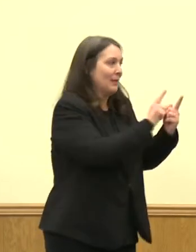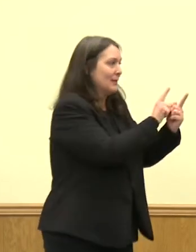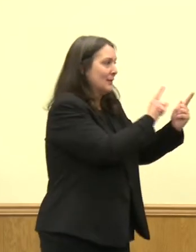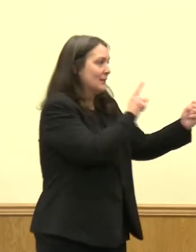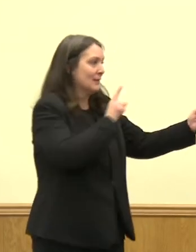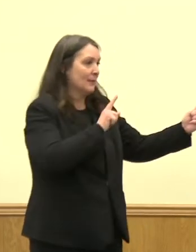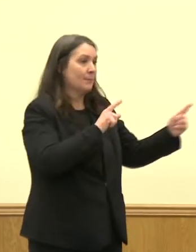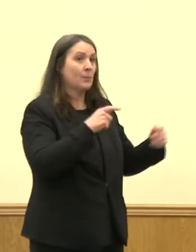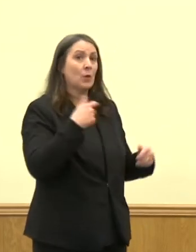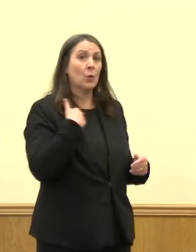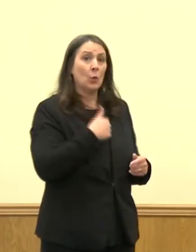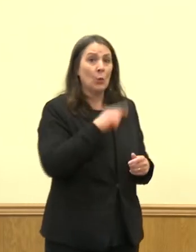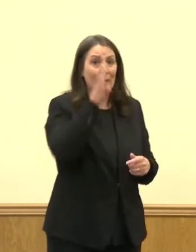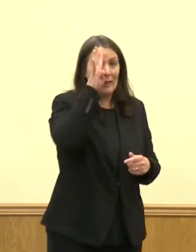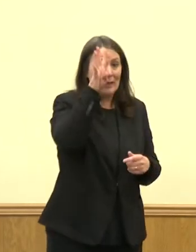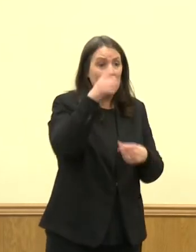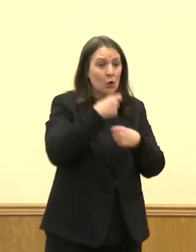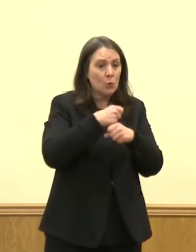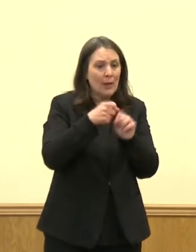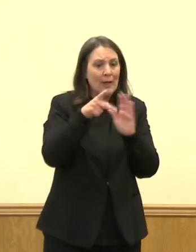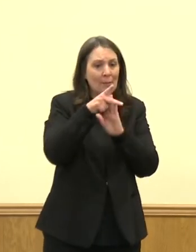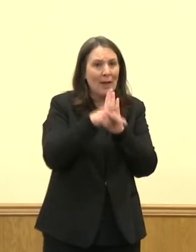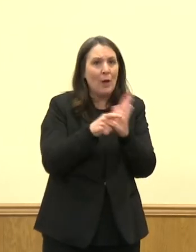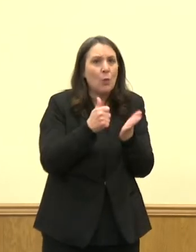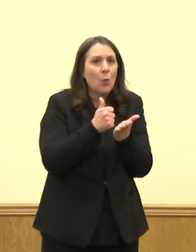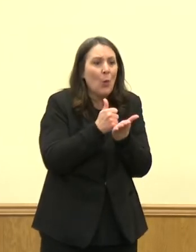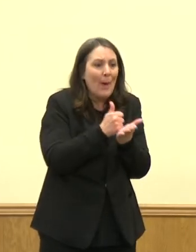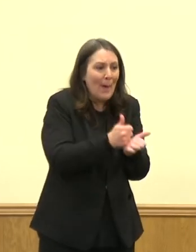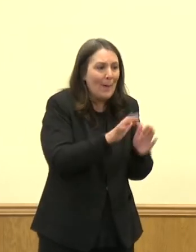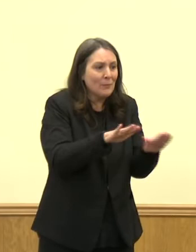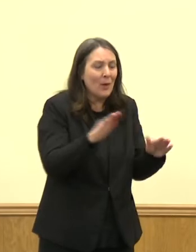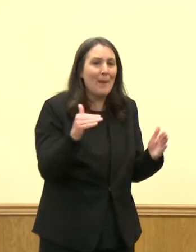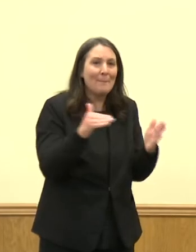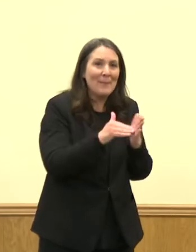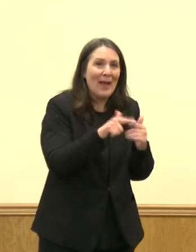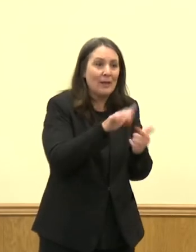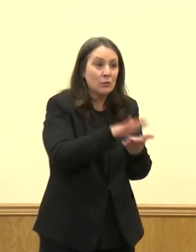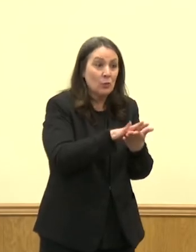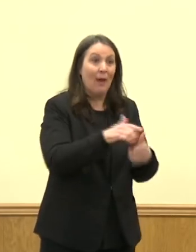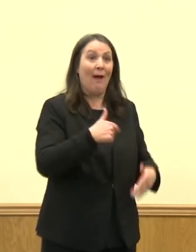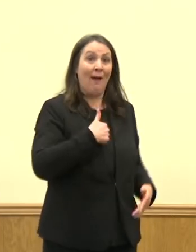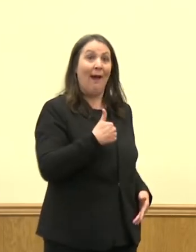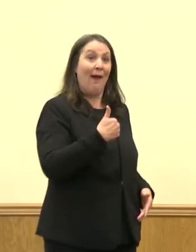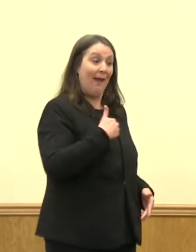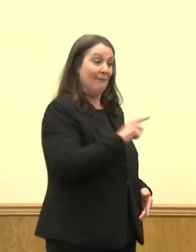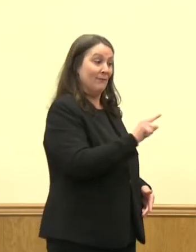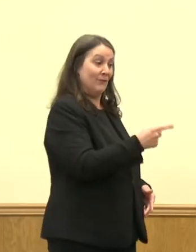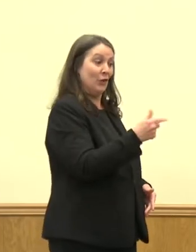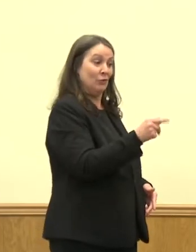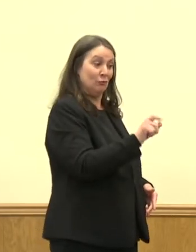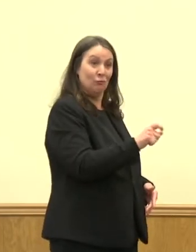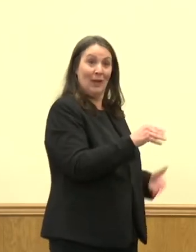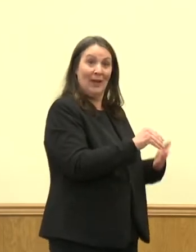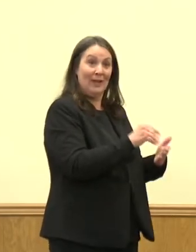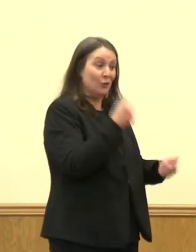to allow kids to be in school to get that type of socialization because I have a first grader. I understand what it means to have those years lost, that we want to